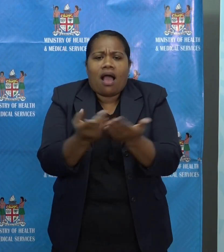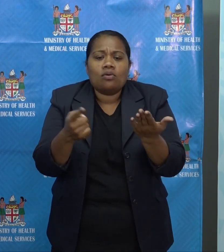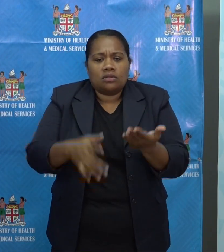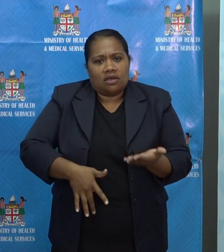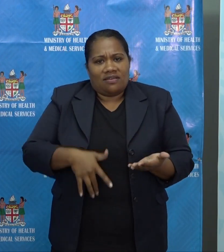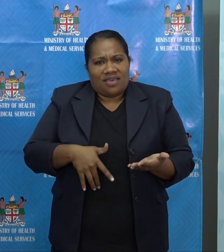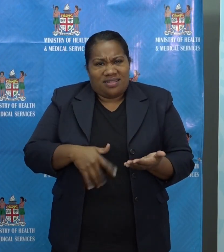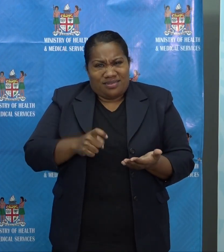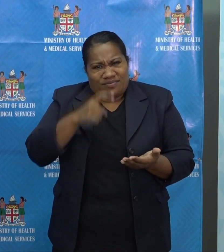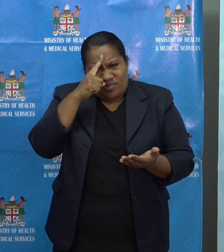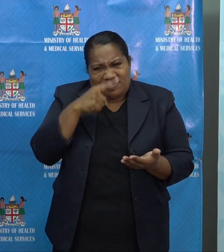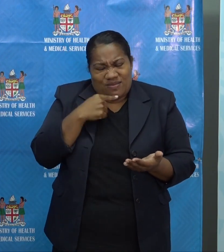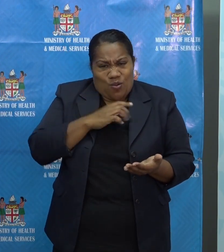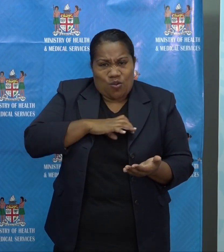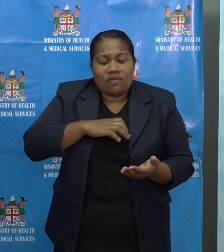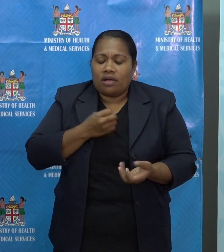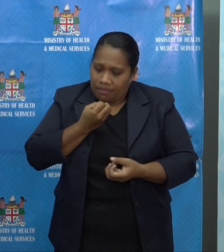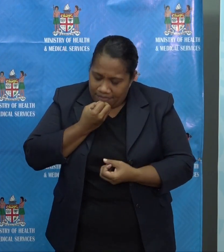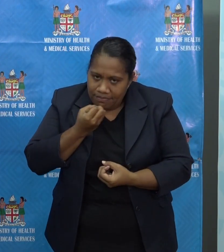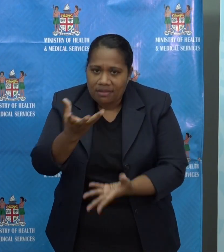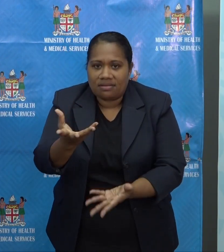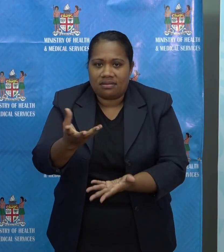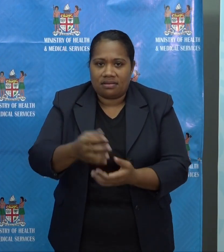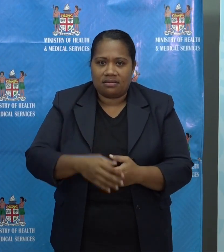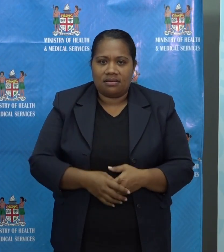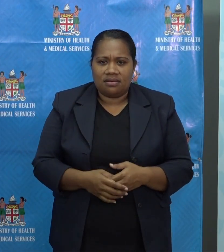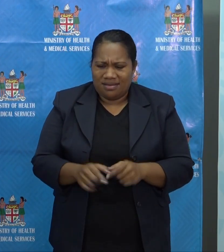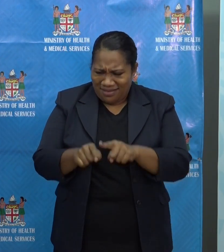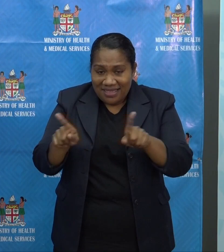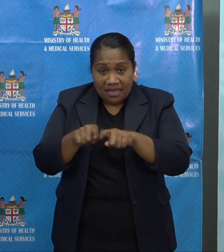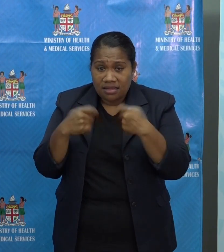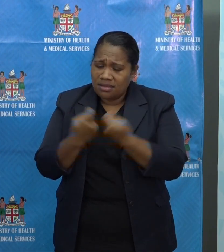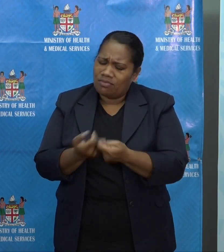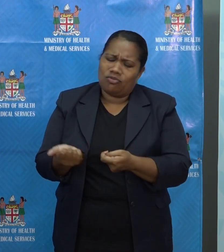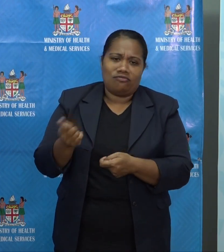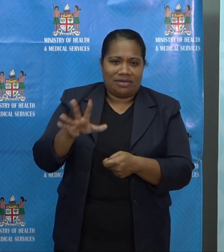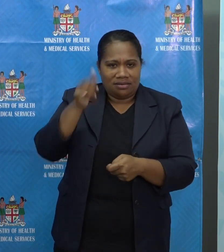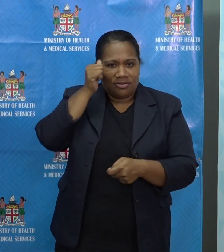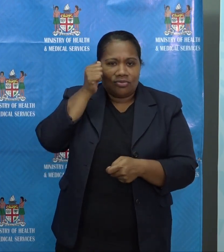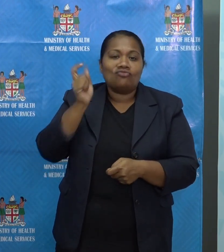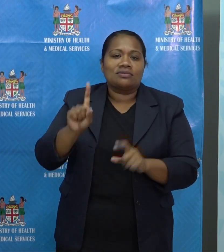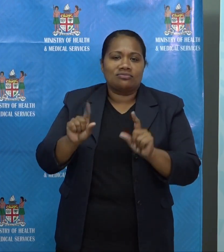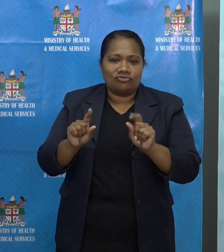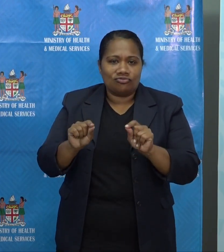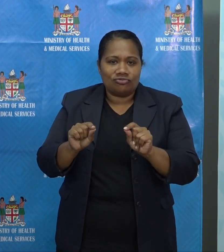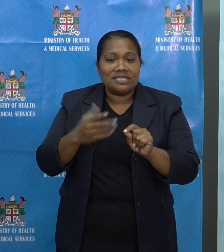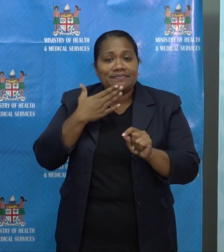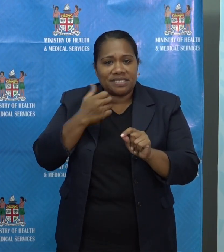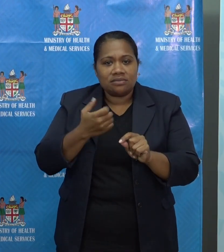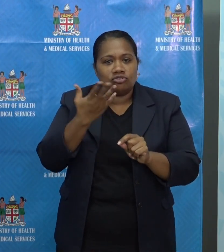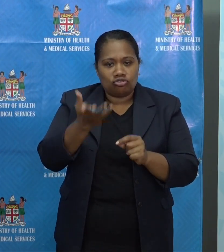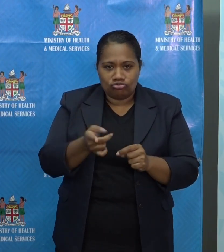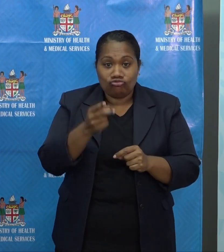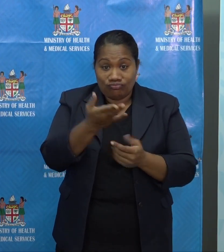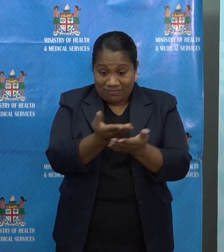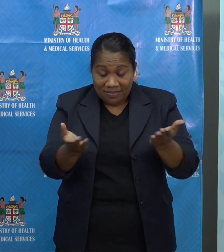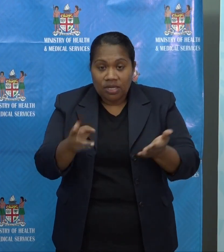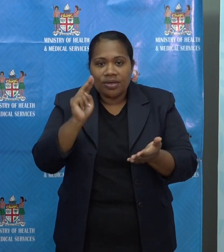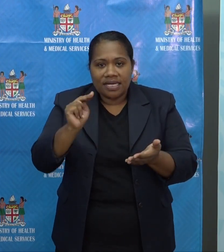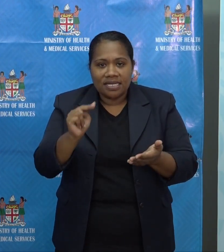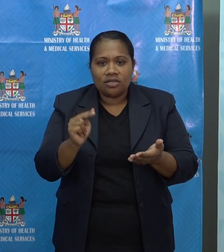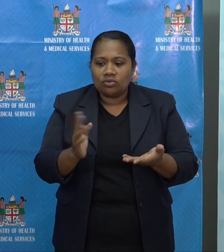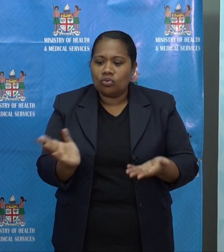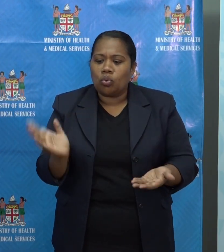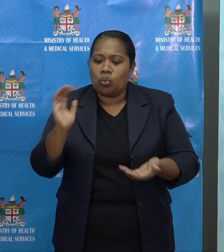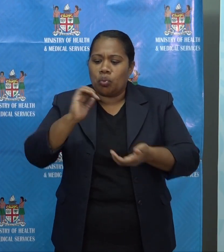They know what they're doing. They've been through this before. Trust them, support them, cooperate with them. If they're in your